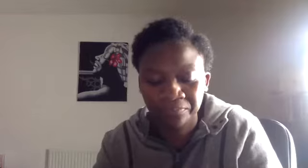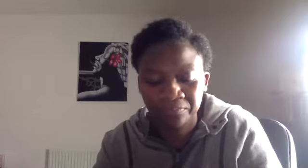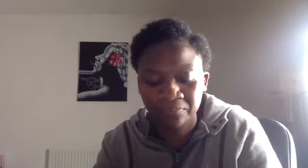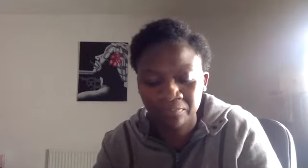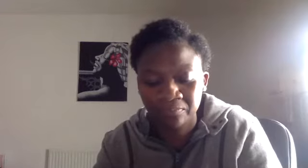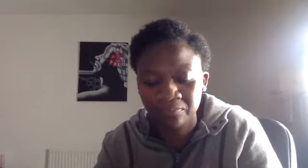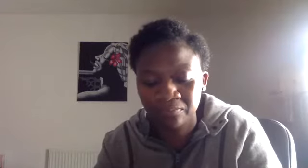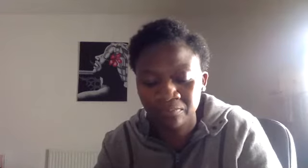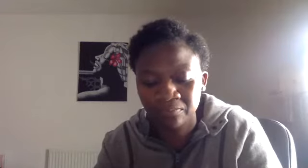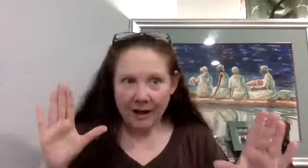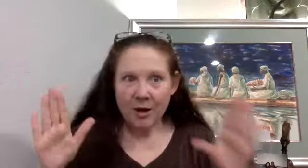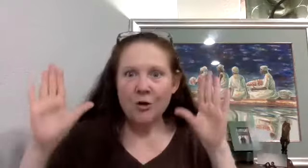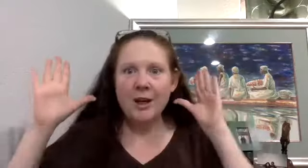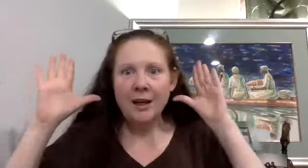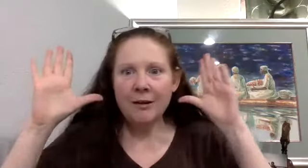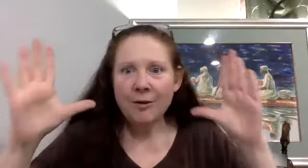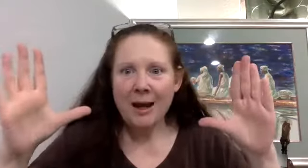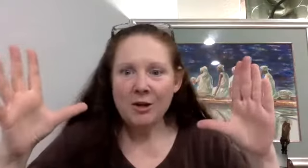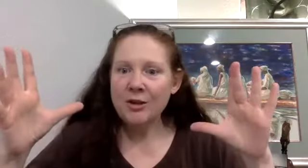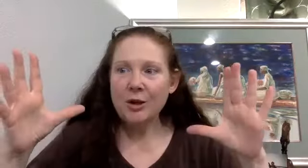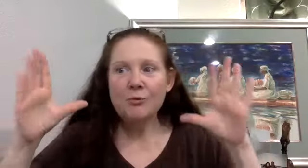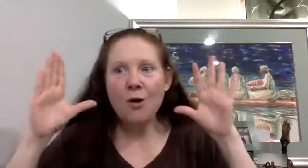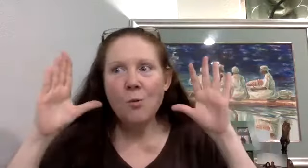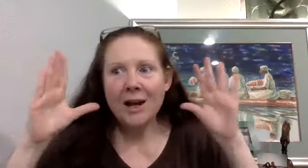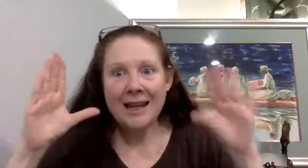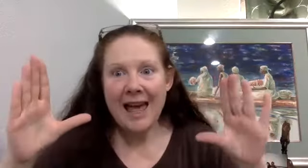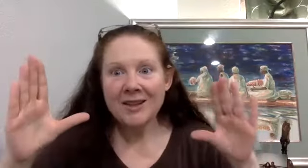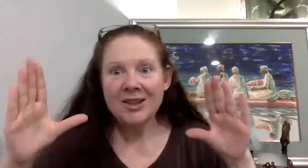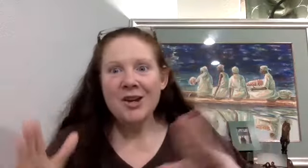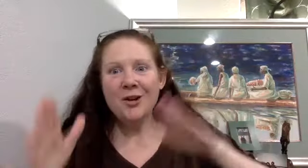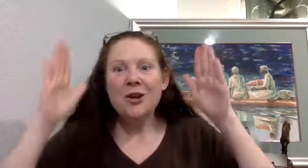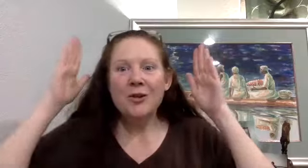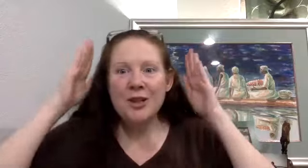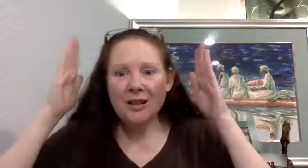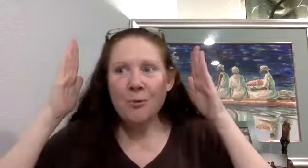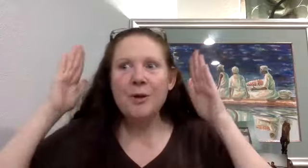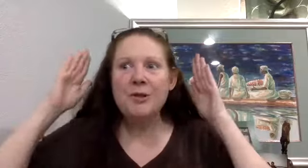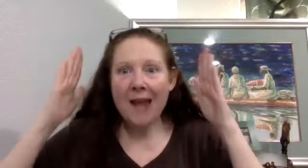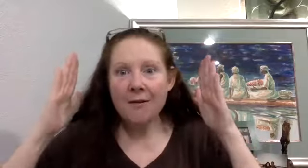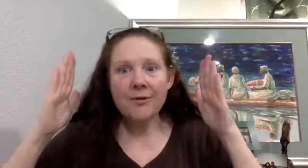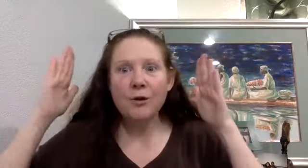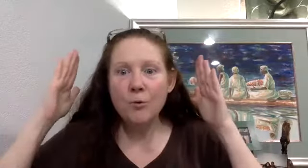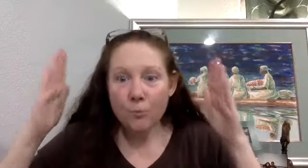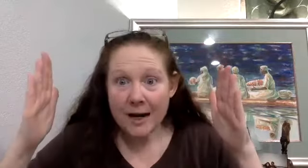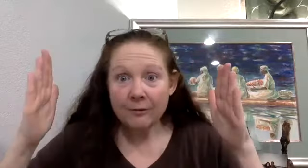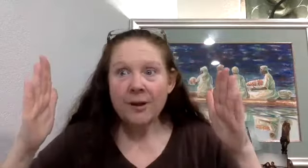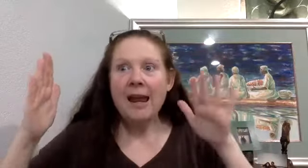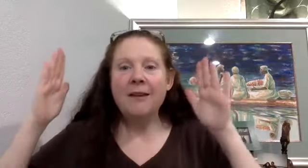flighting or freezing. You're getting information that you don't want to get. You're dealing with death and grief and